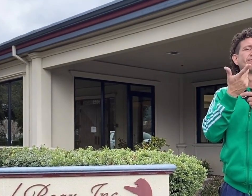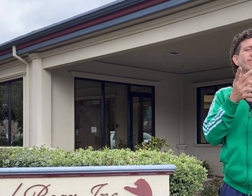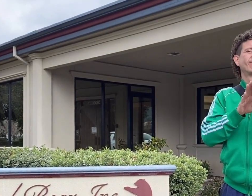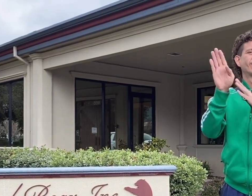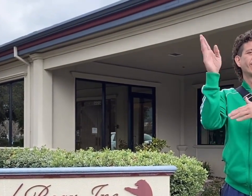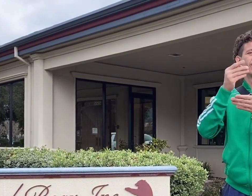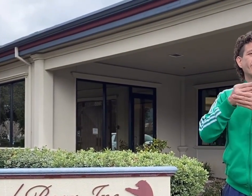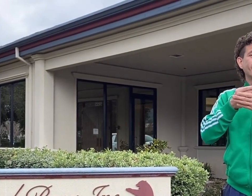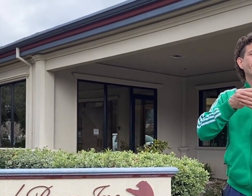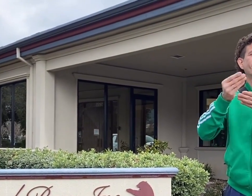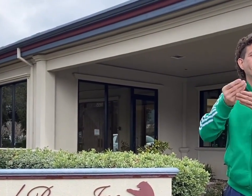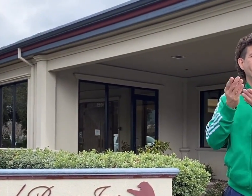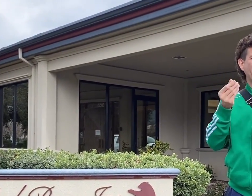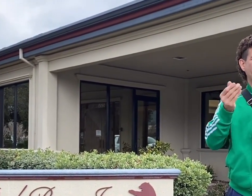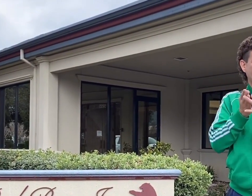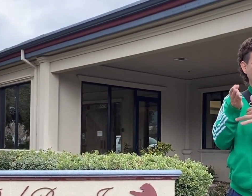property through his son's business.